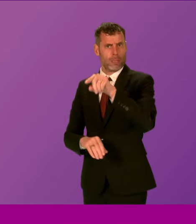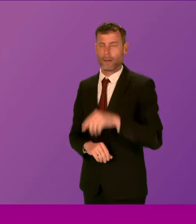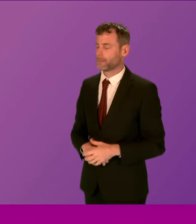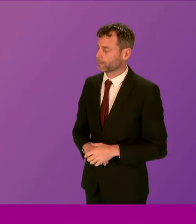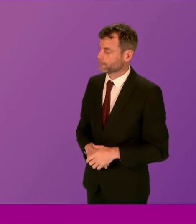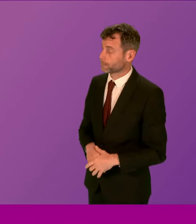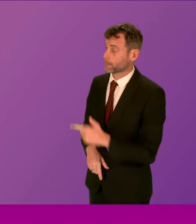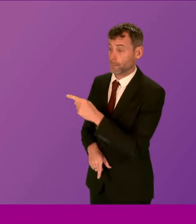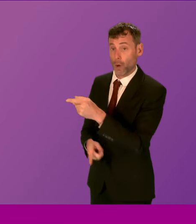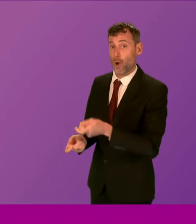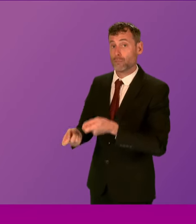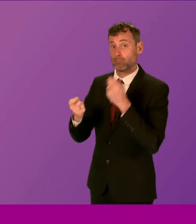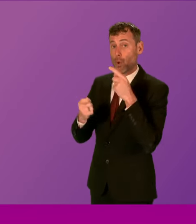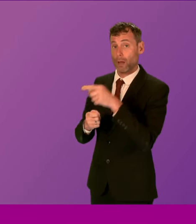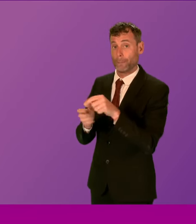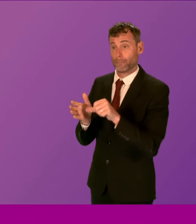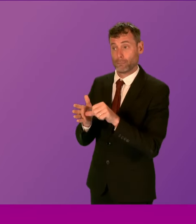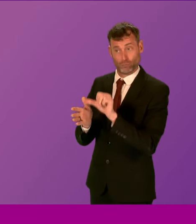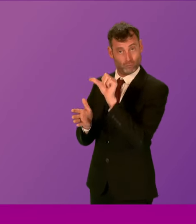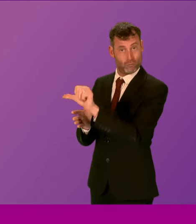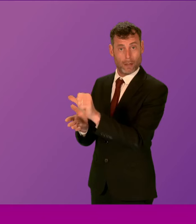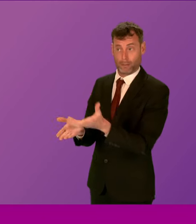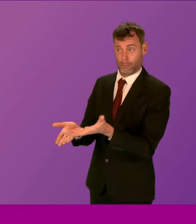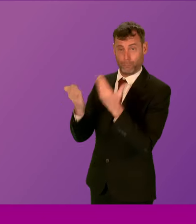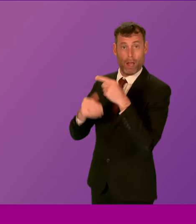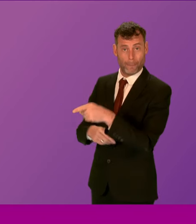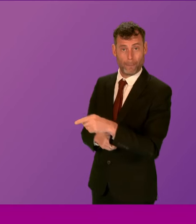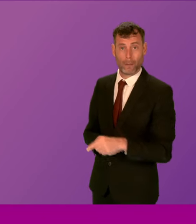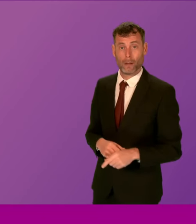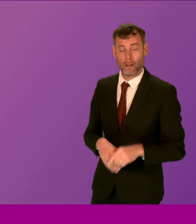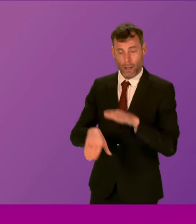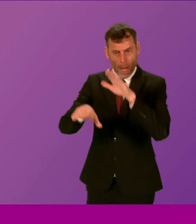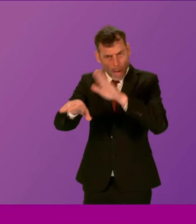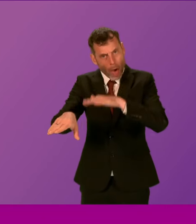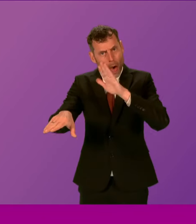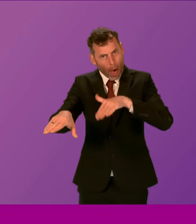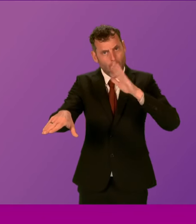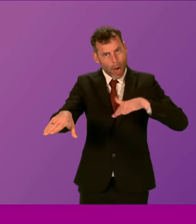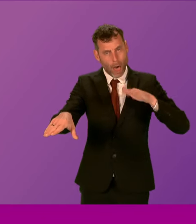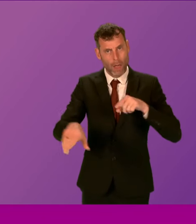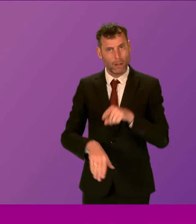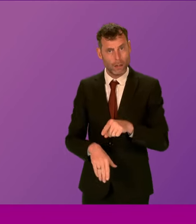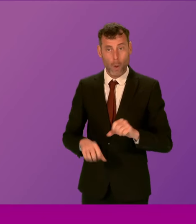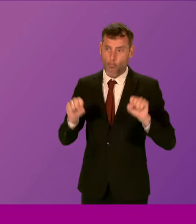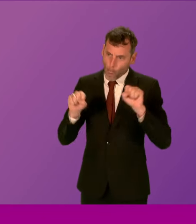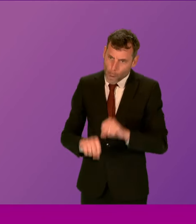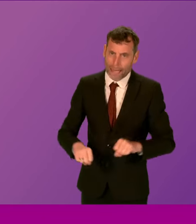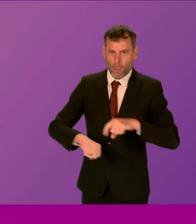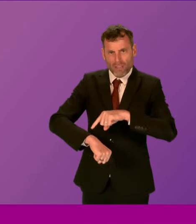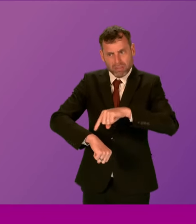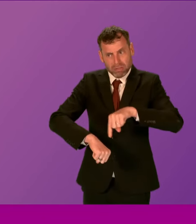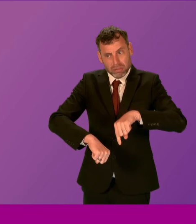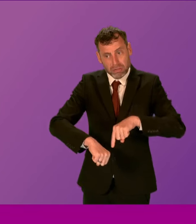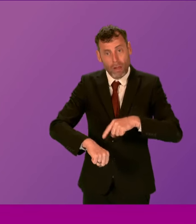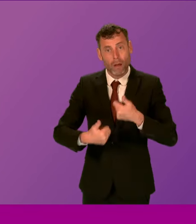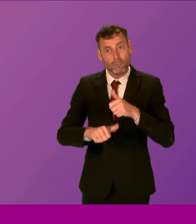right to raise this issue. The level of ambulance stacking, the weights, turnaround times, the ARI in particular, is simply